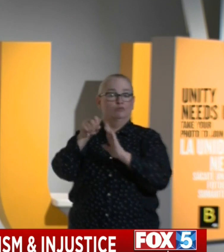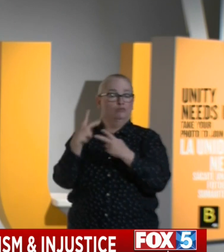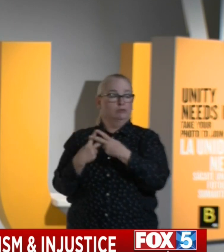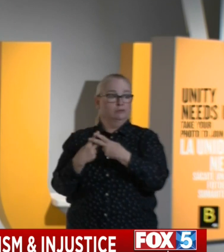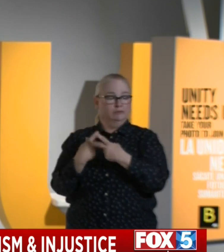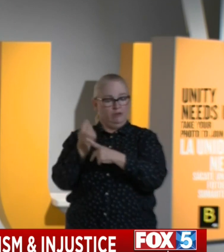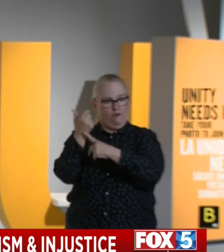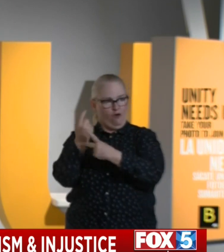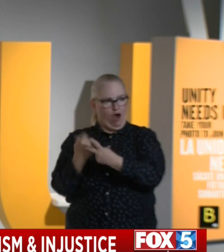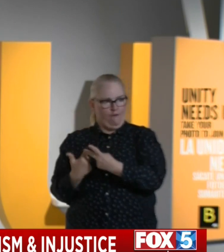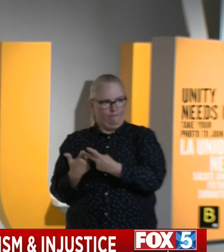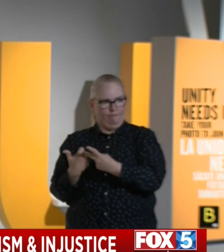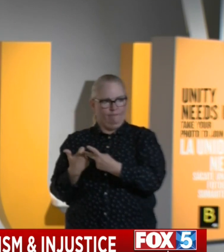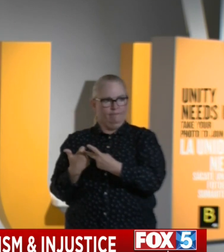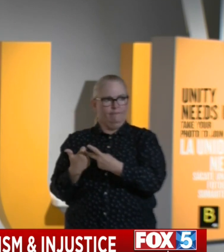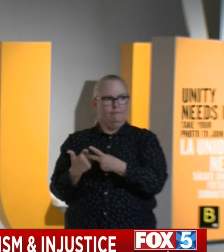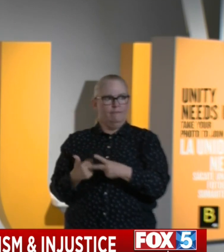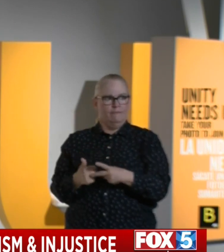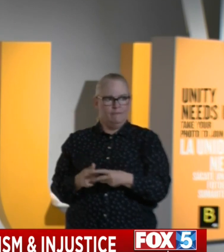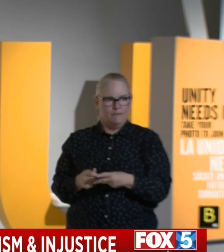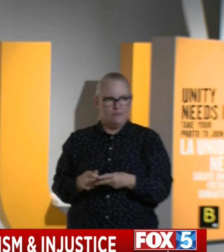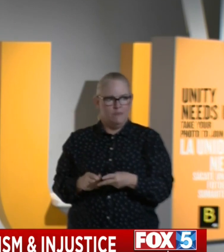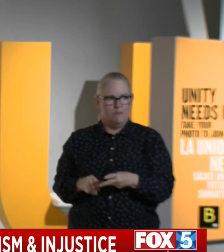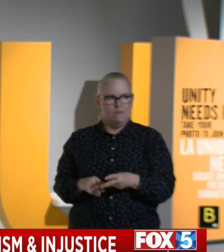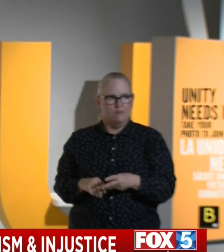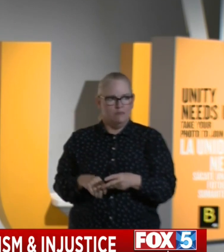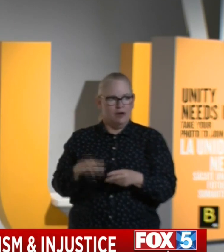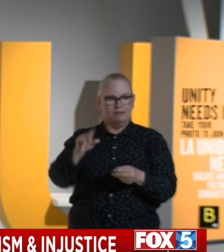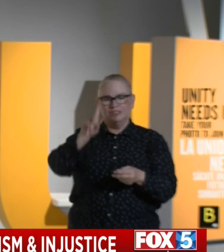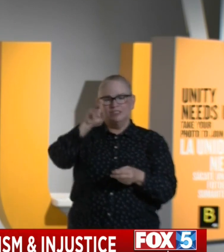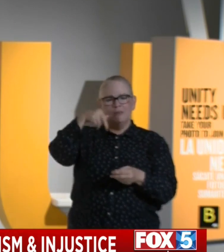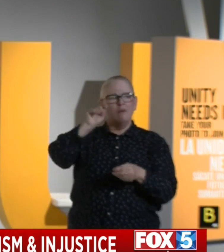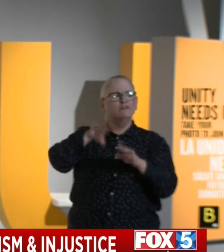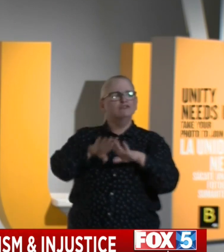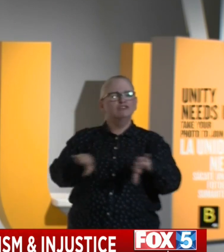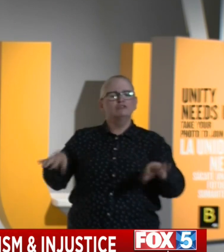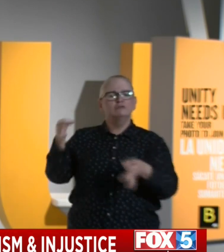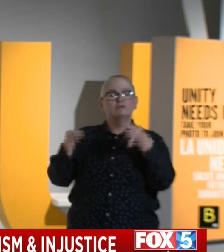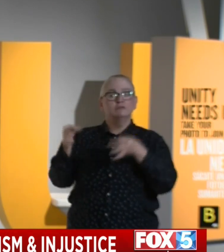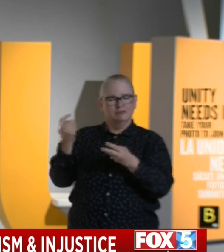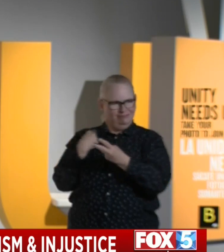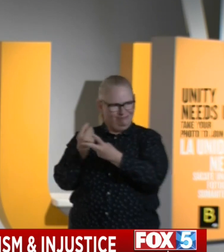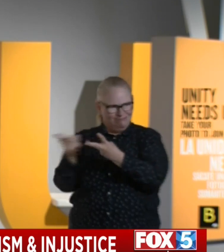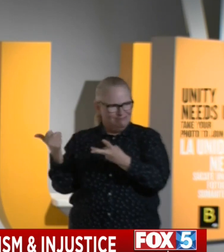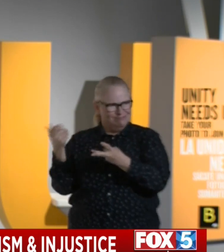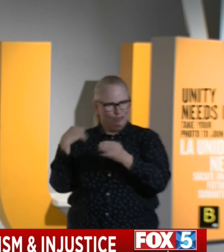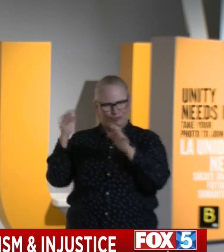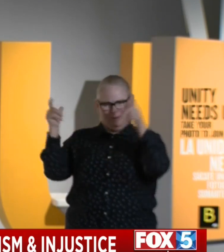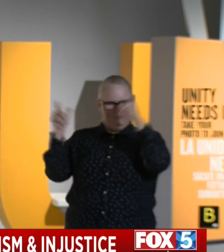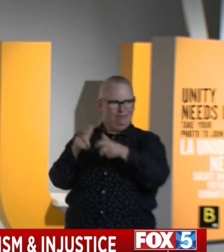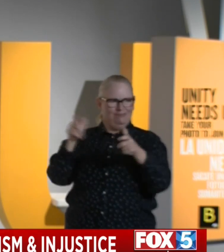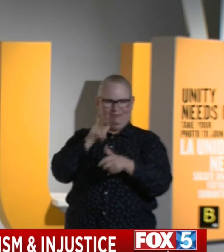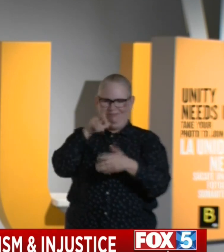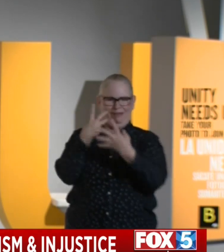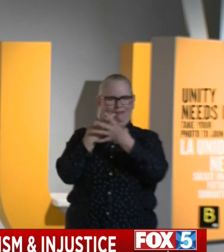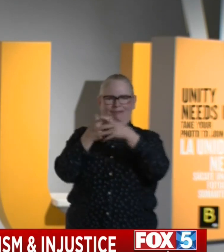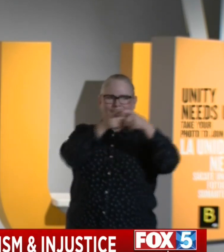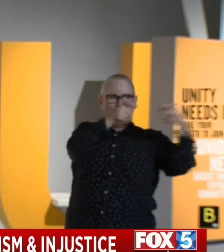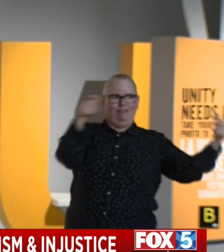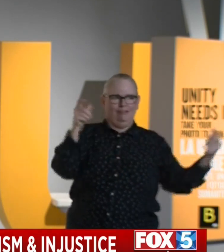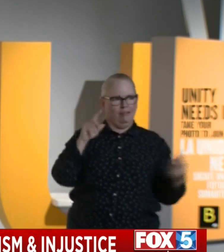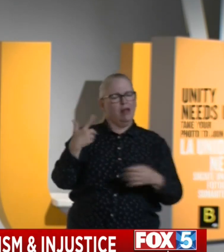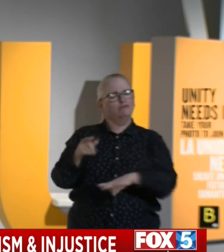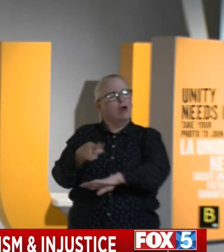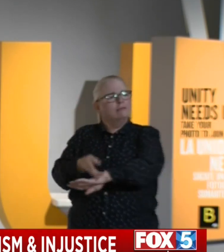department of juvenile justice. It calls for more probation reforms. All this building on the work that we've done on Prop 57, Prop 47,